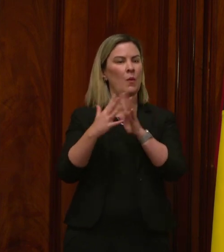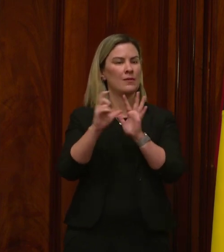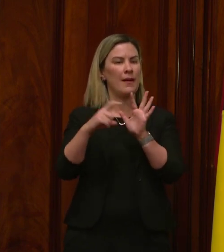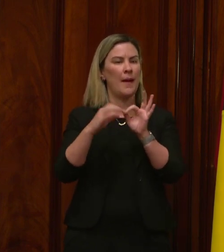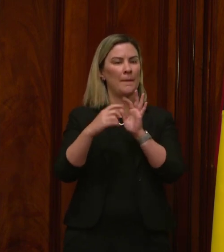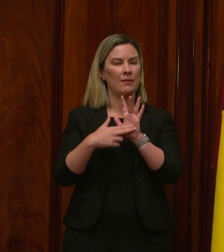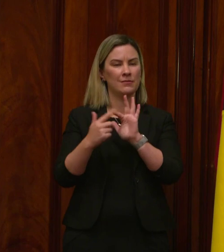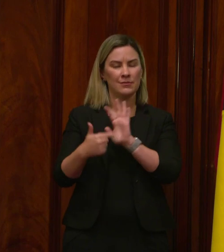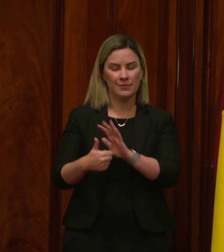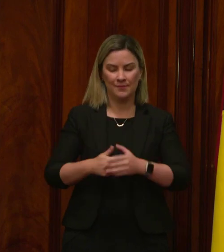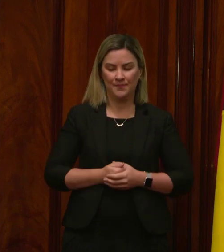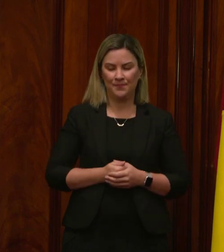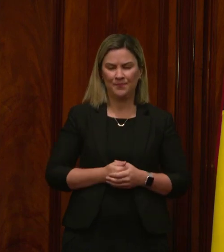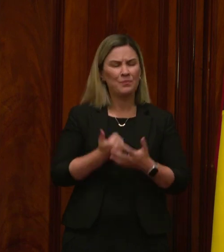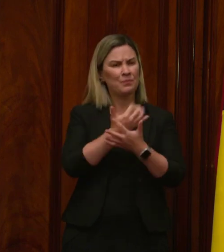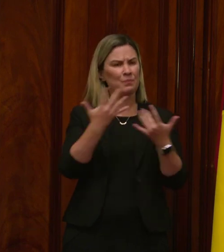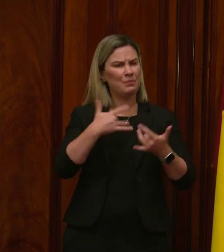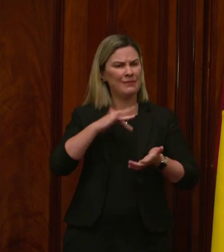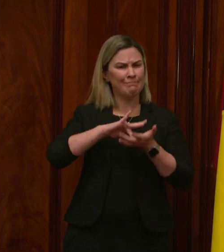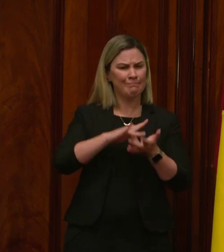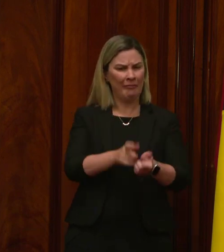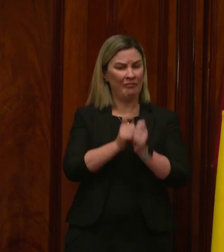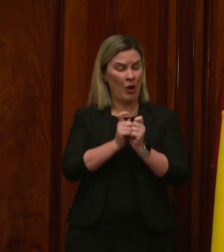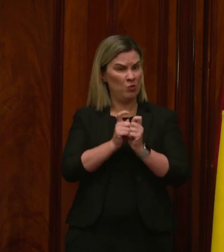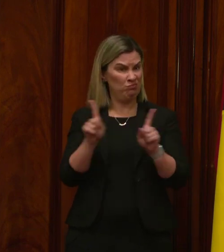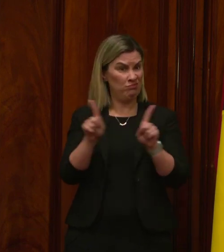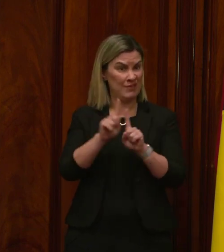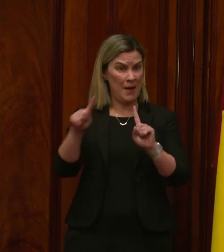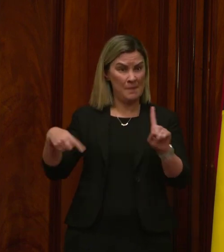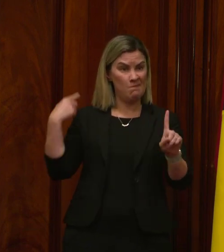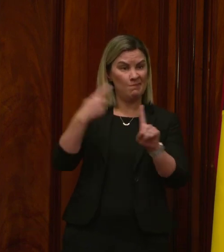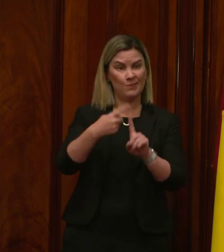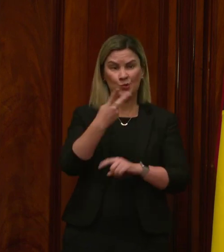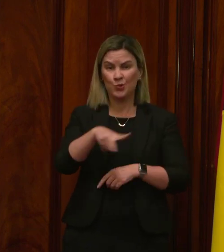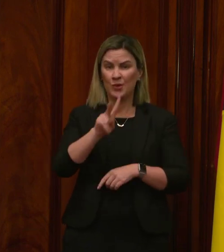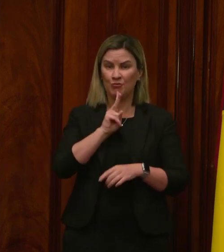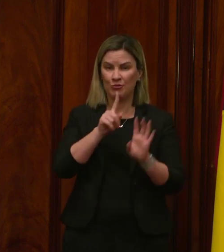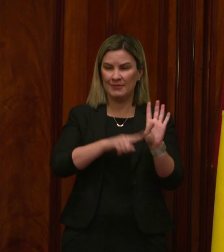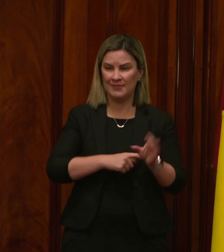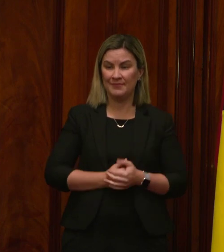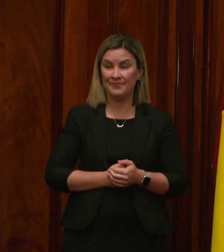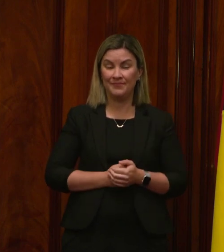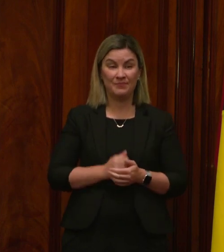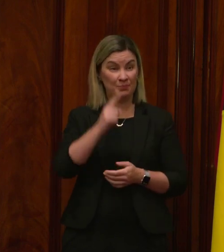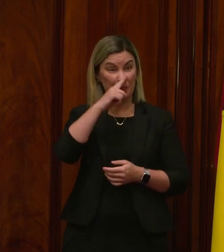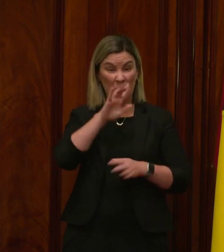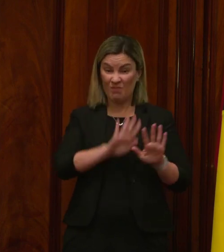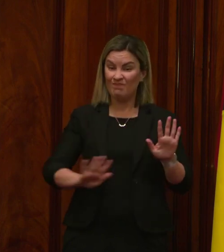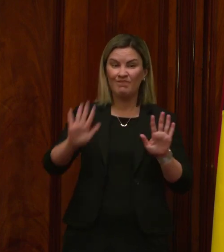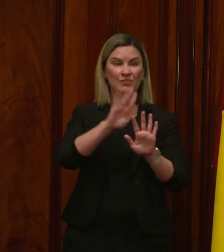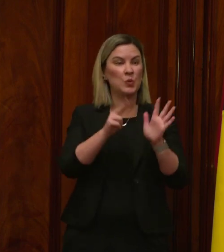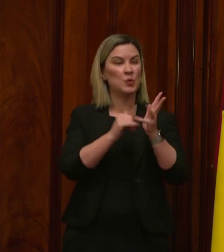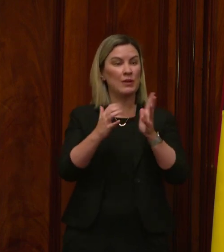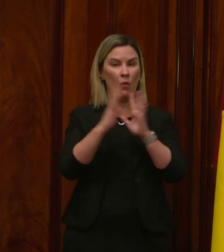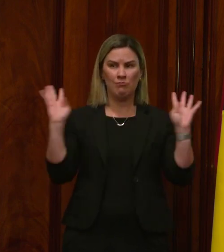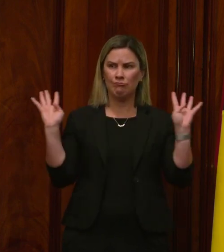But many of our core values remain the same. Over the past 200 years, people from across New South Wales have been drawn to